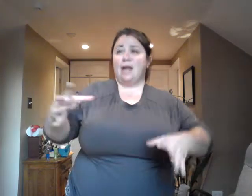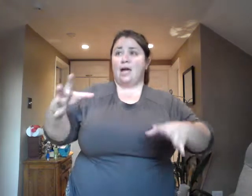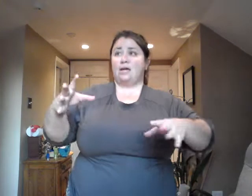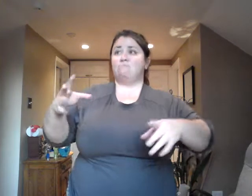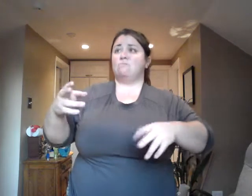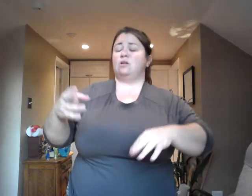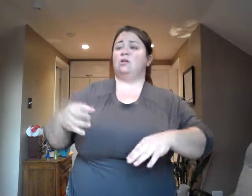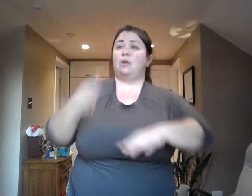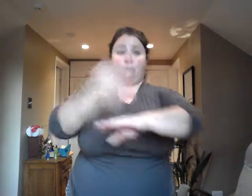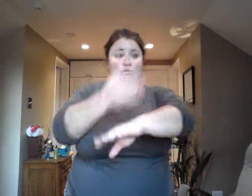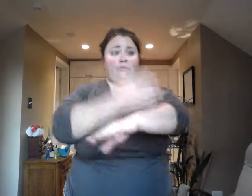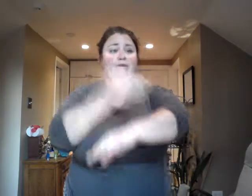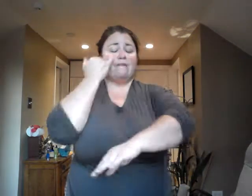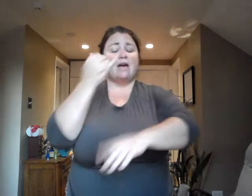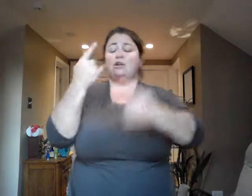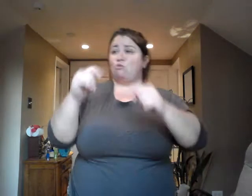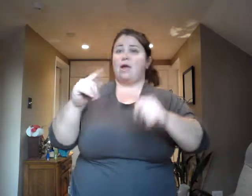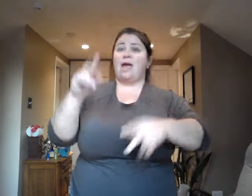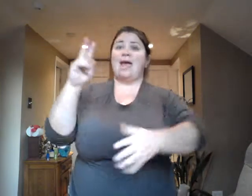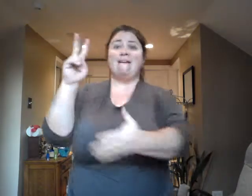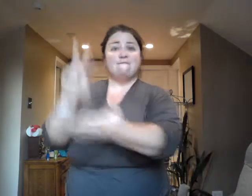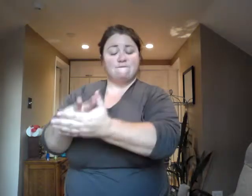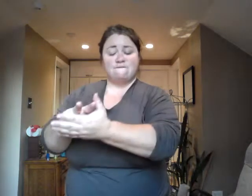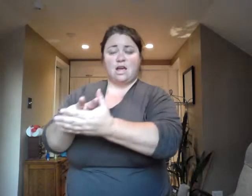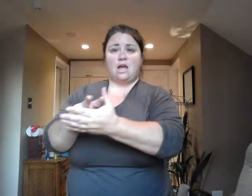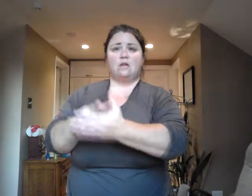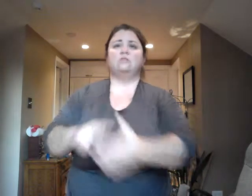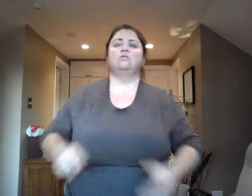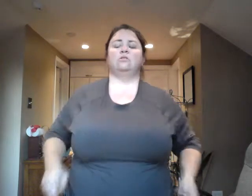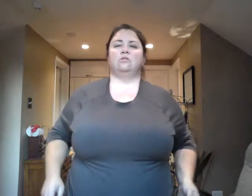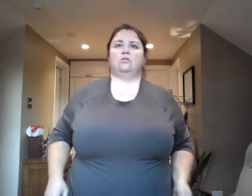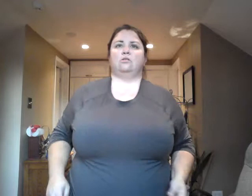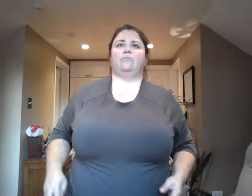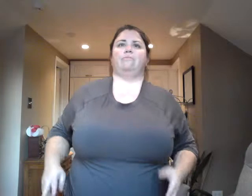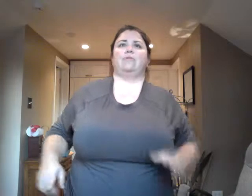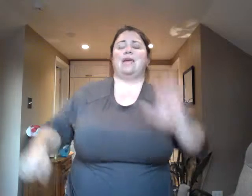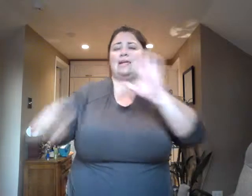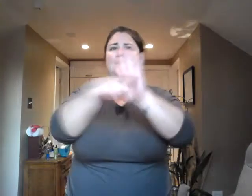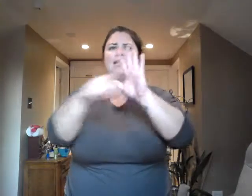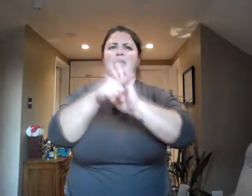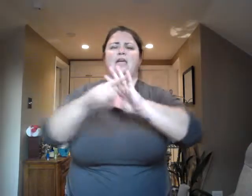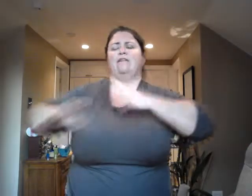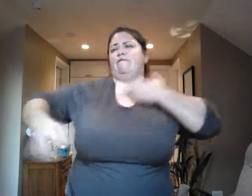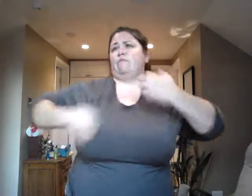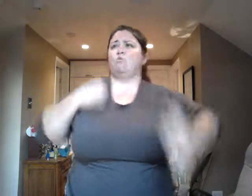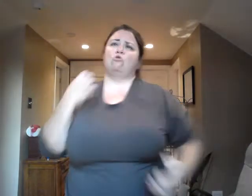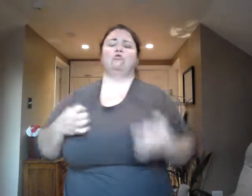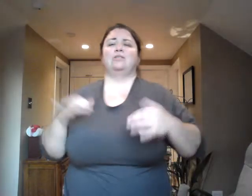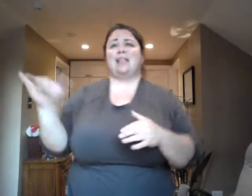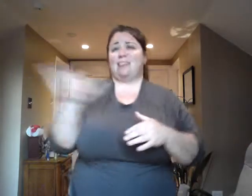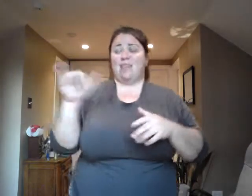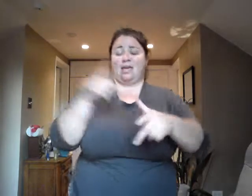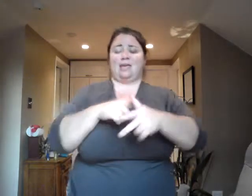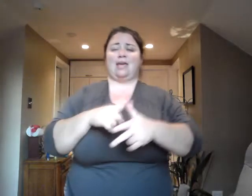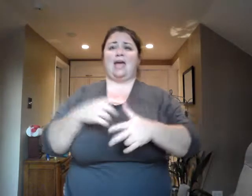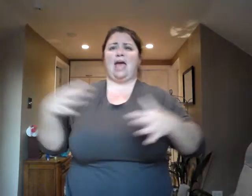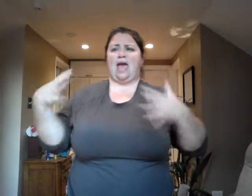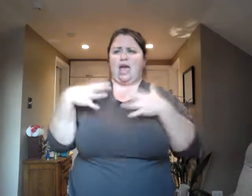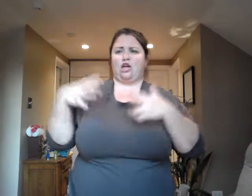Often, we're stuck in negativity or negative emotions, such as anger, depression, anxiety, and any